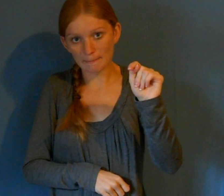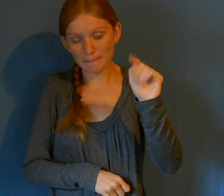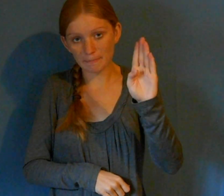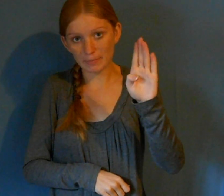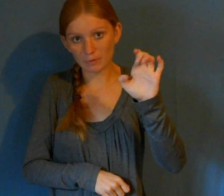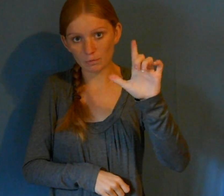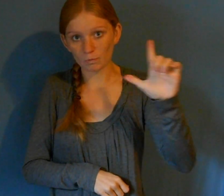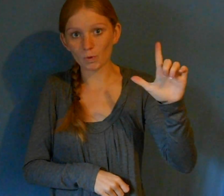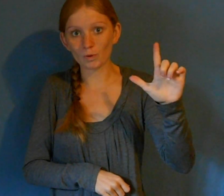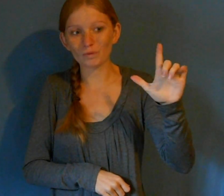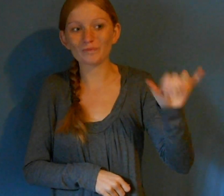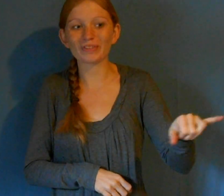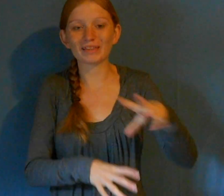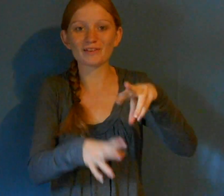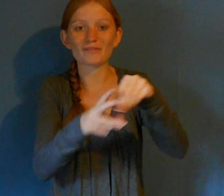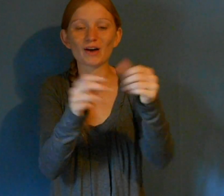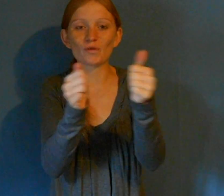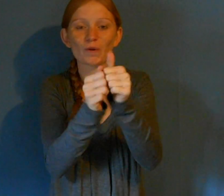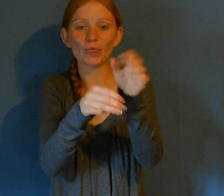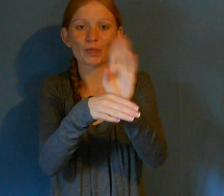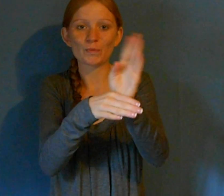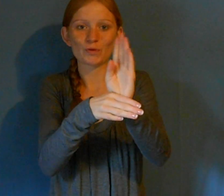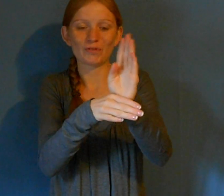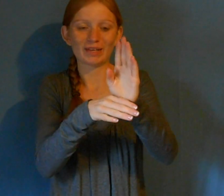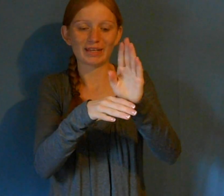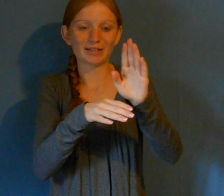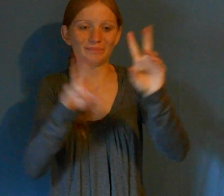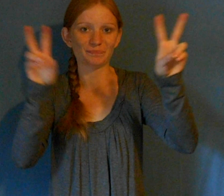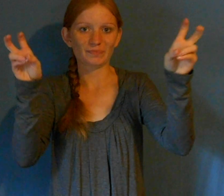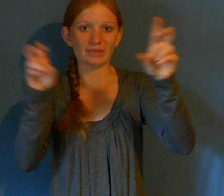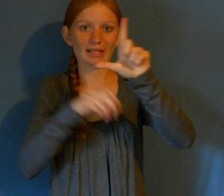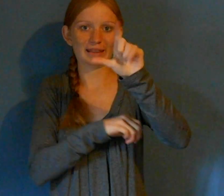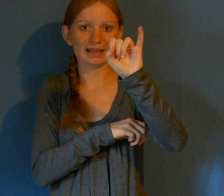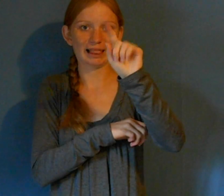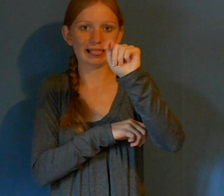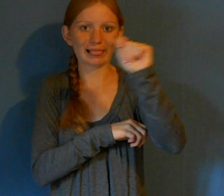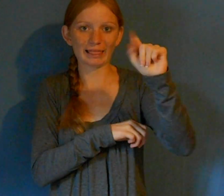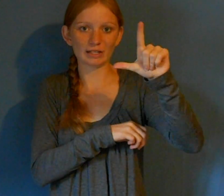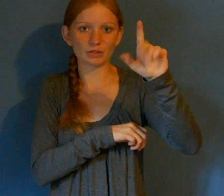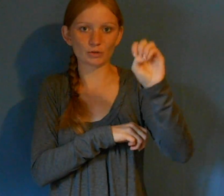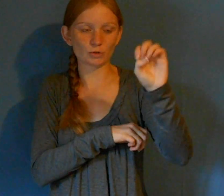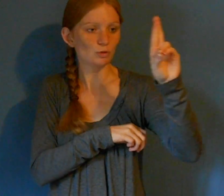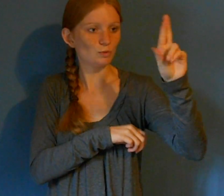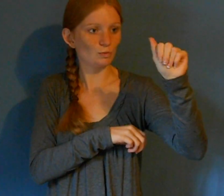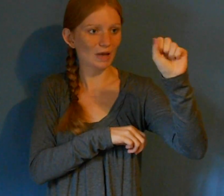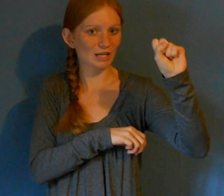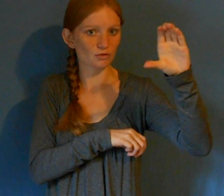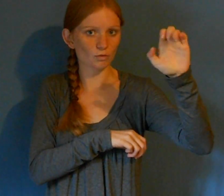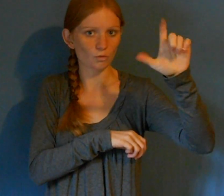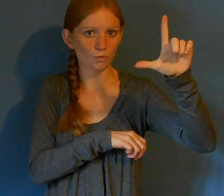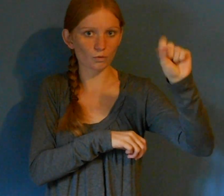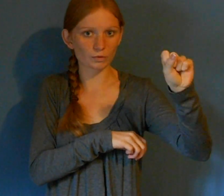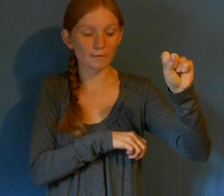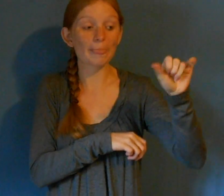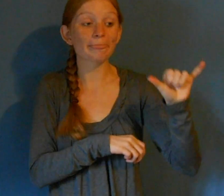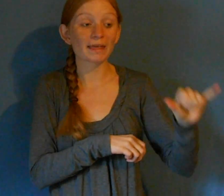Little Rascals. Um, and they're also had, since there's, have been such a popular breed, they were known as basically